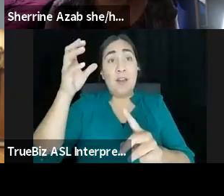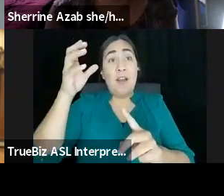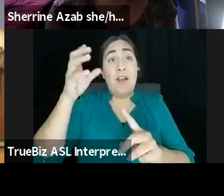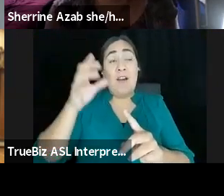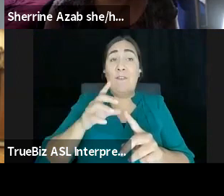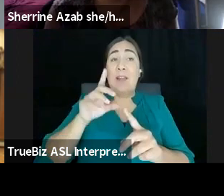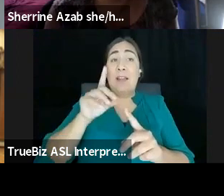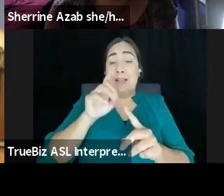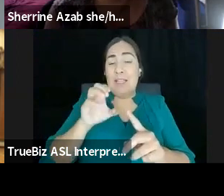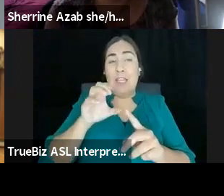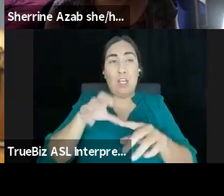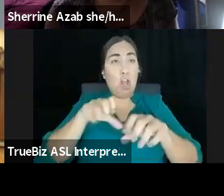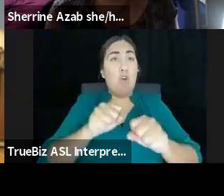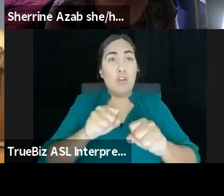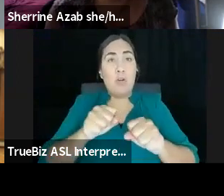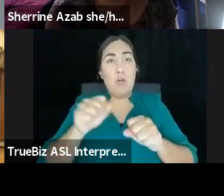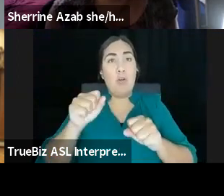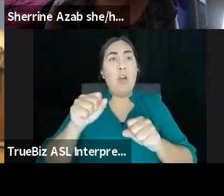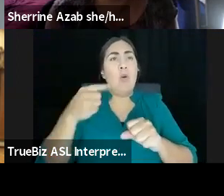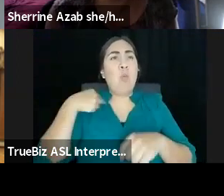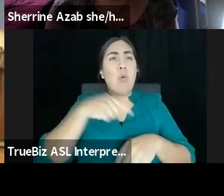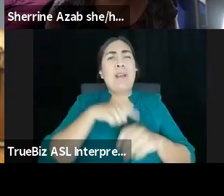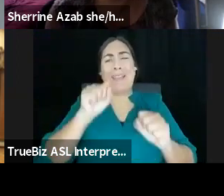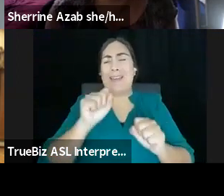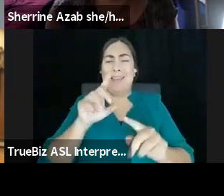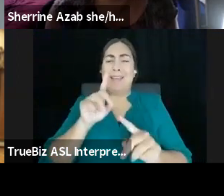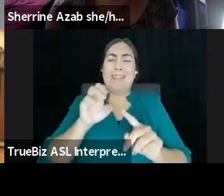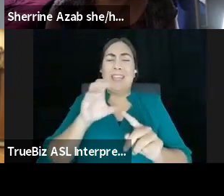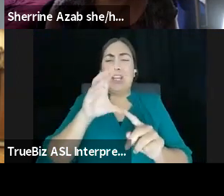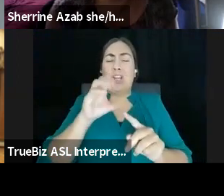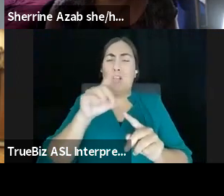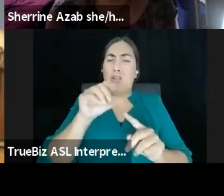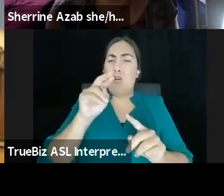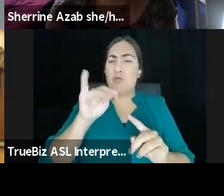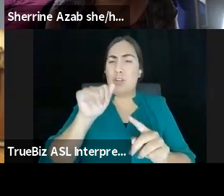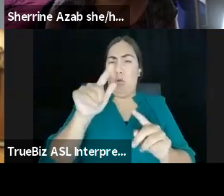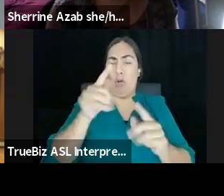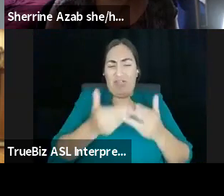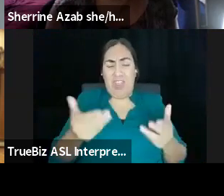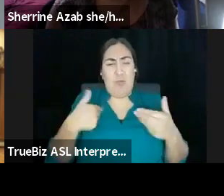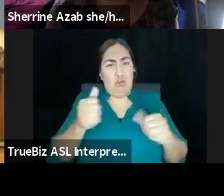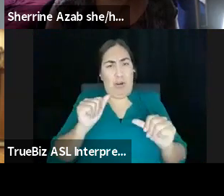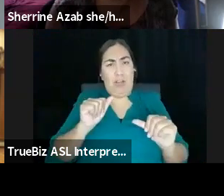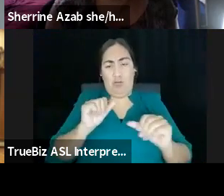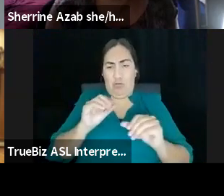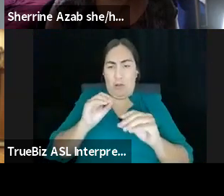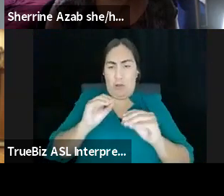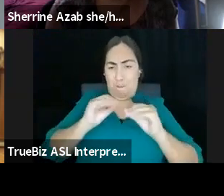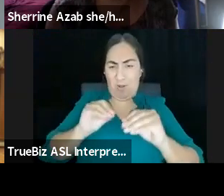real, like we can hold it, but a decolonial thing, and trying to fit it into our colonial boxes. And so like, obviously, there's friction, obviously it doesn't work.